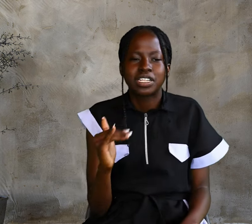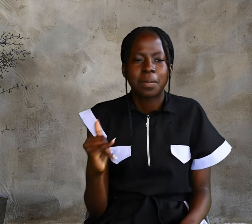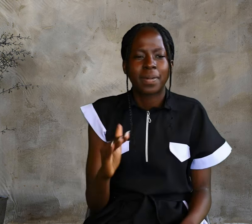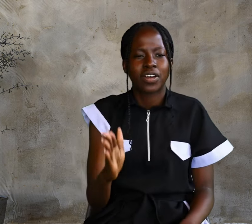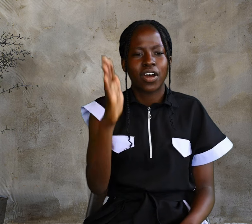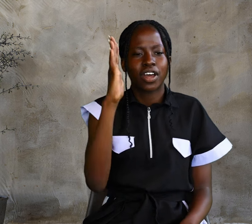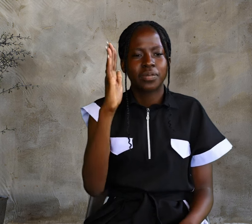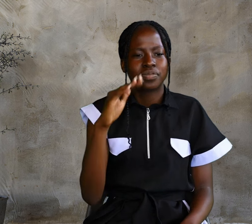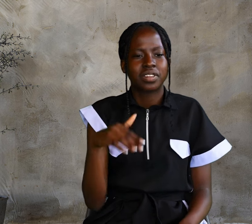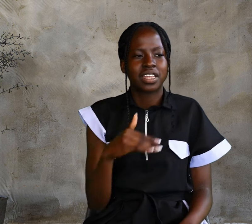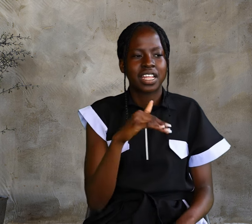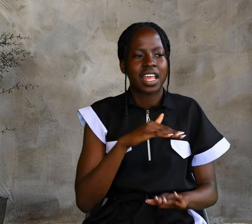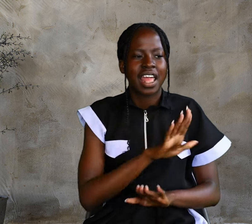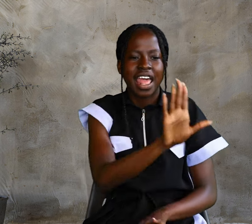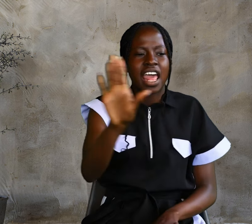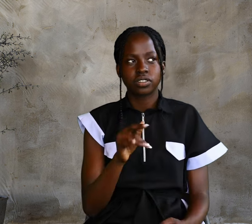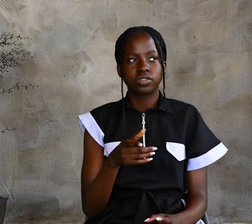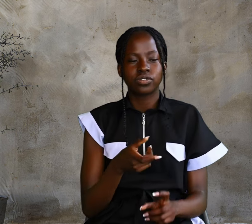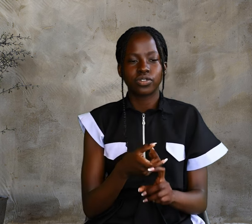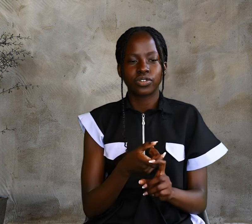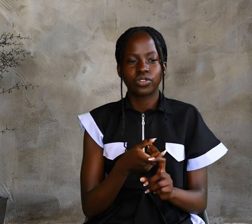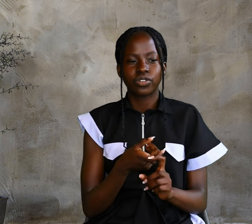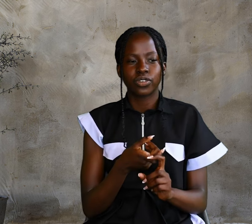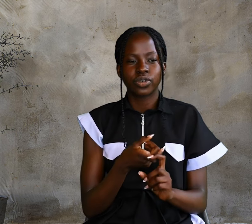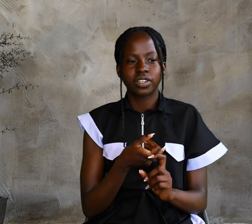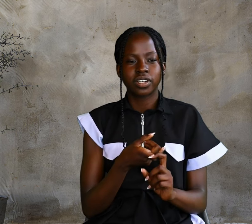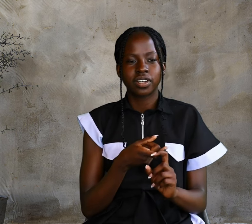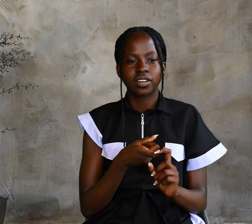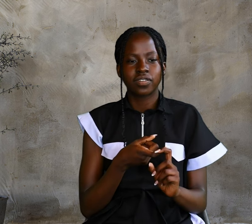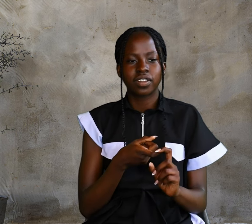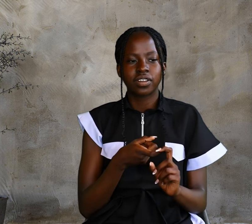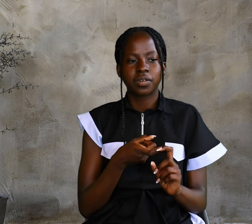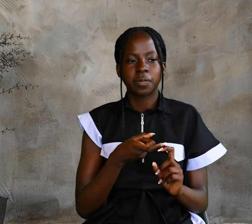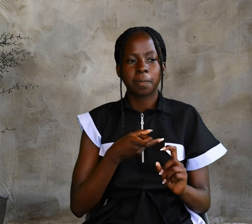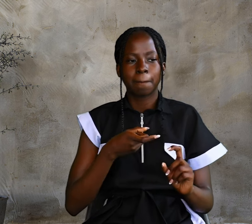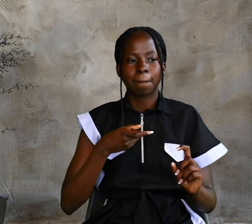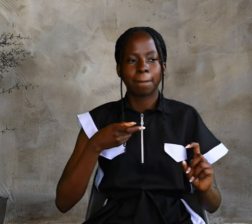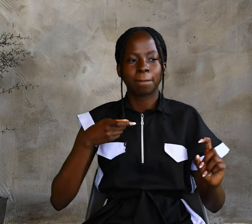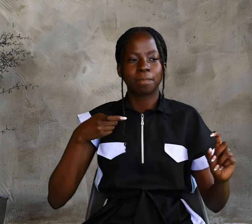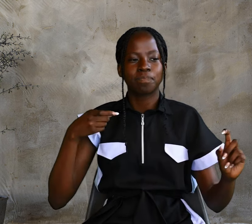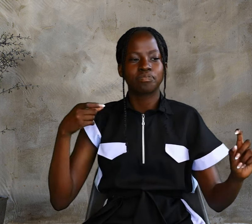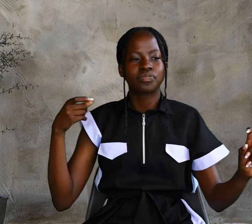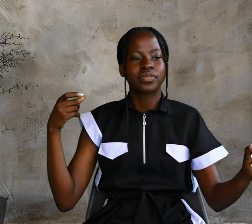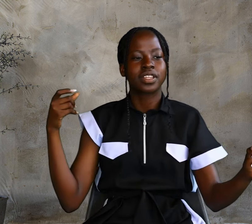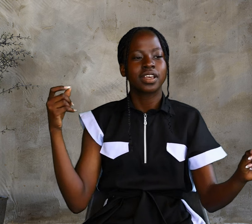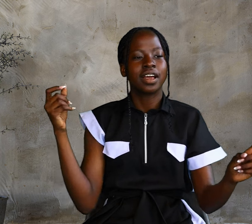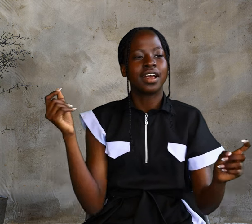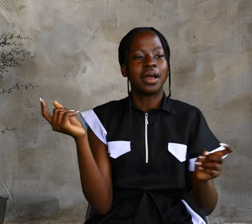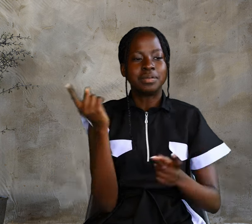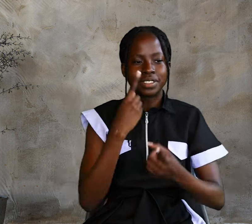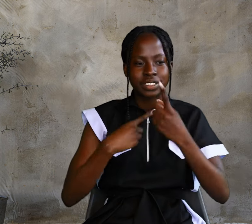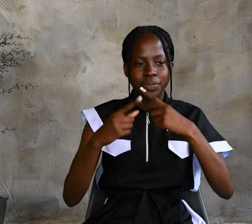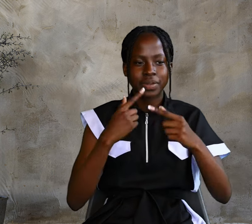by God. Everyone who has heard the Father and learned from Him comes to me.